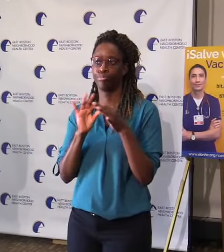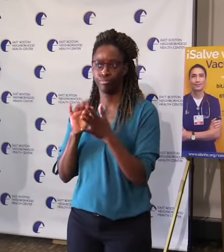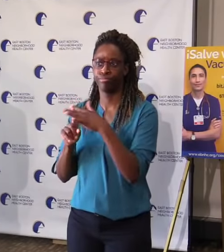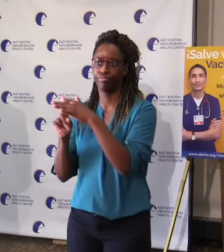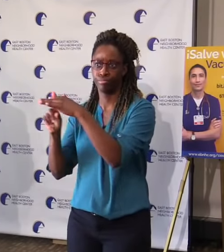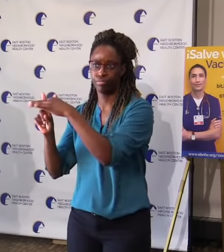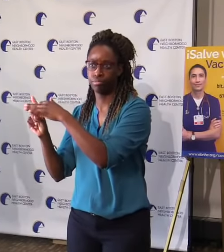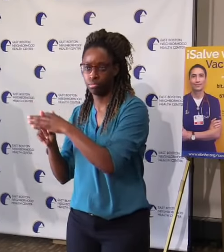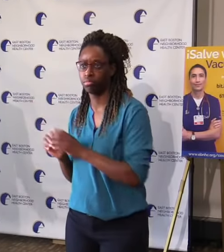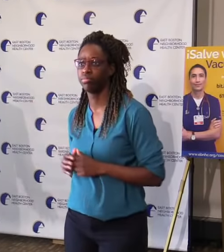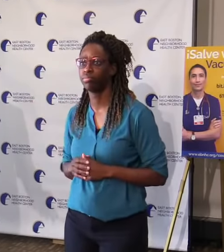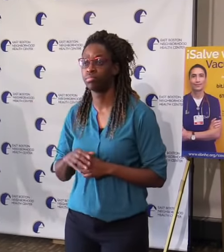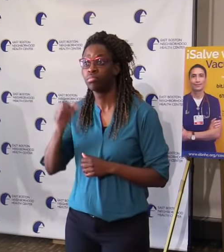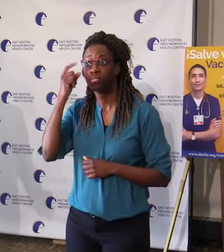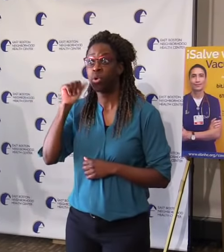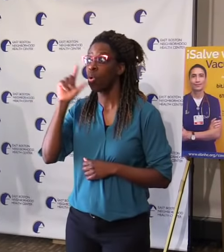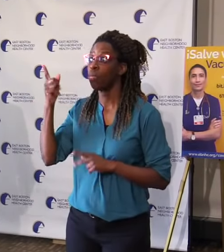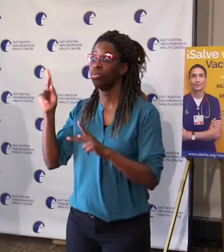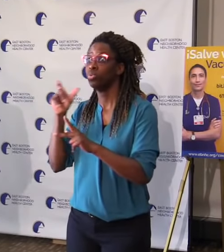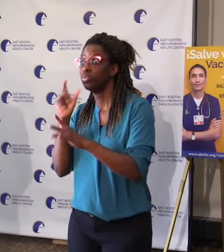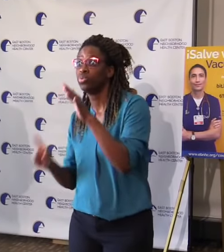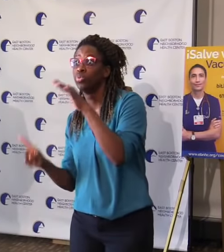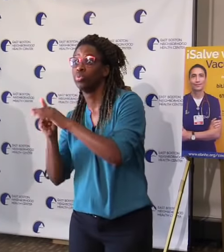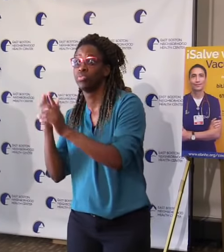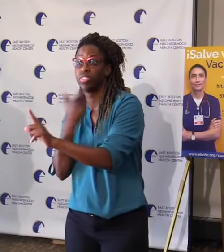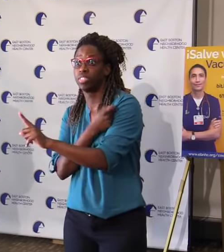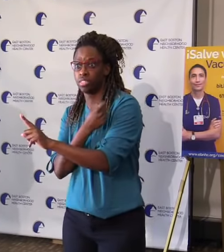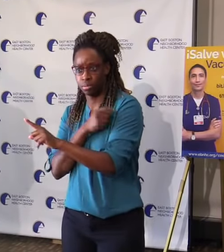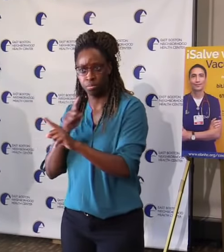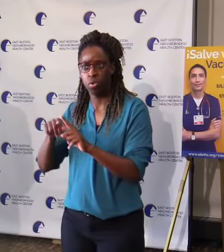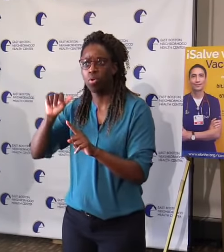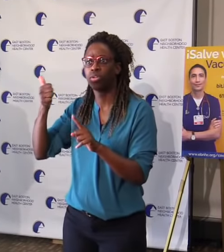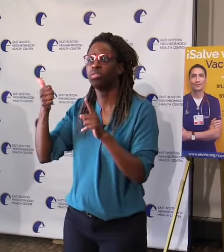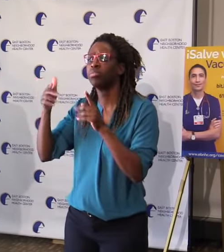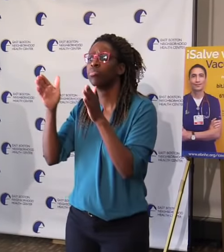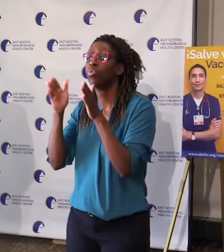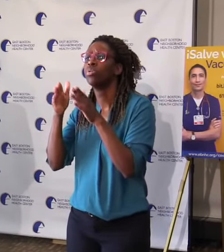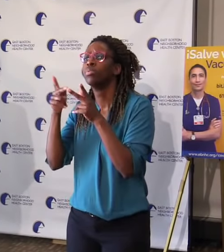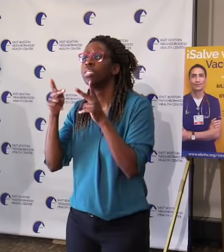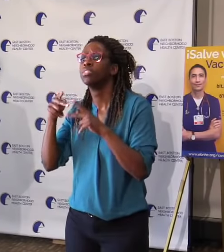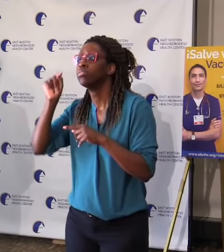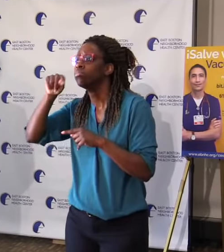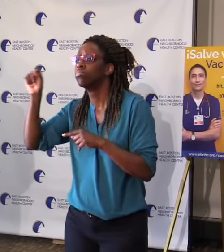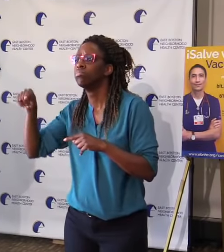mass vac sites. There have been rumors that have spread to some of the provider organizations as well.